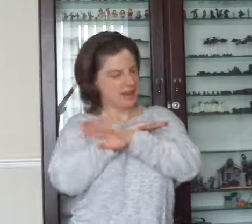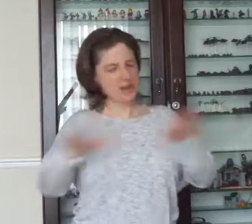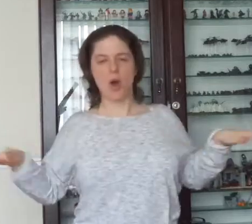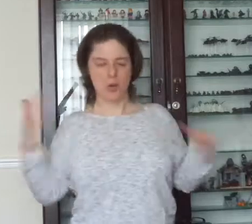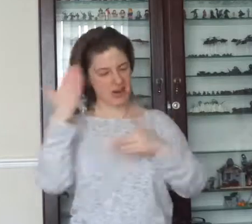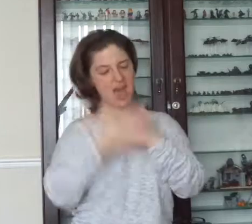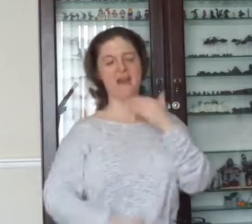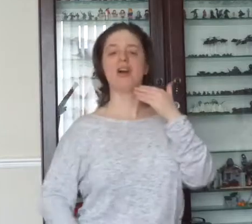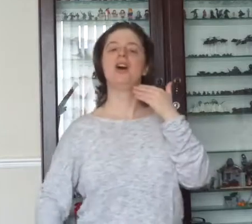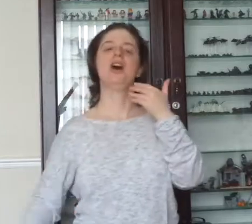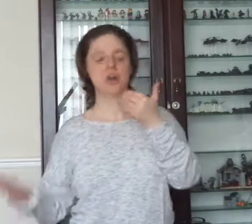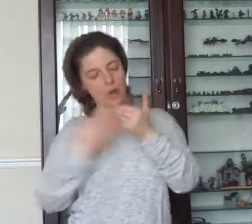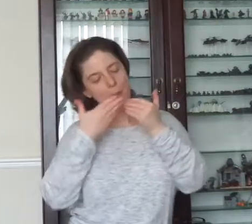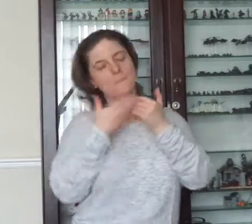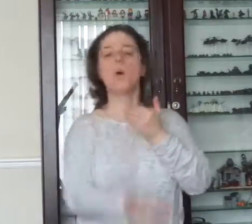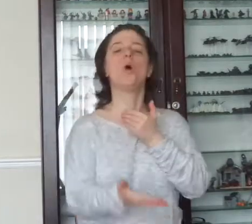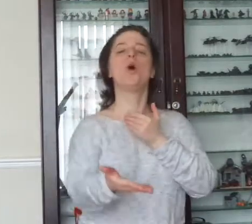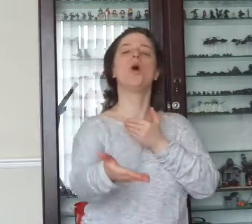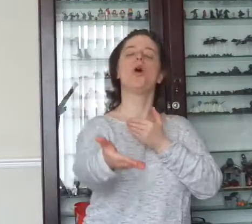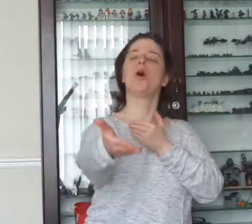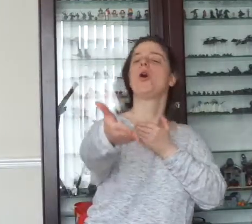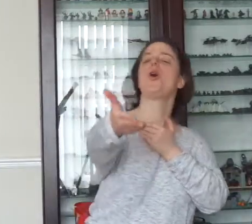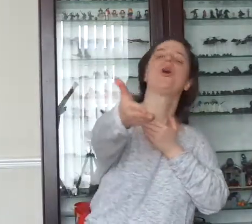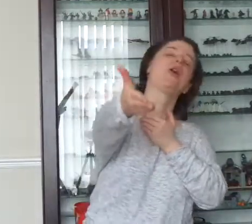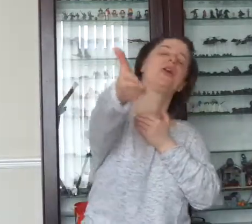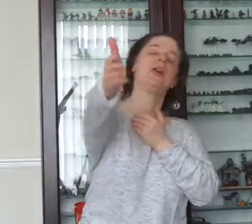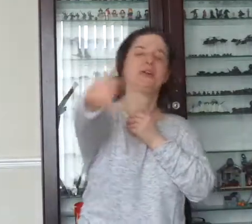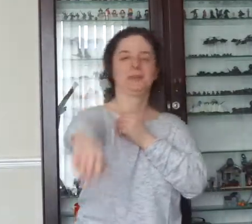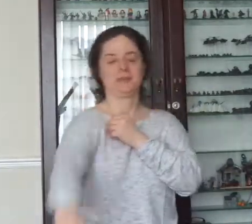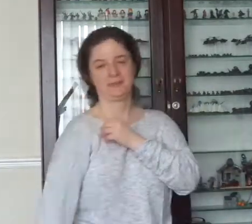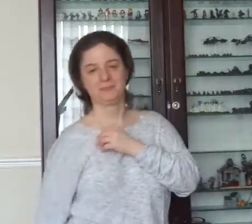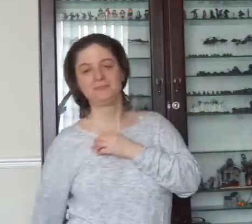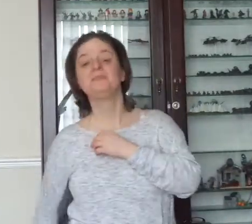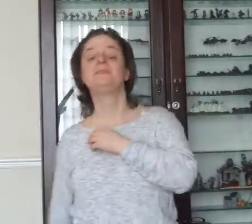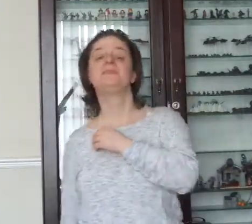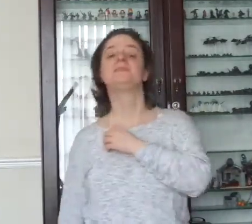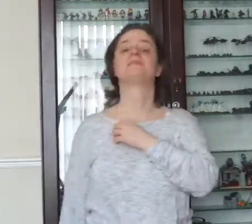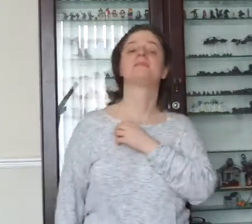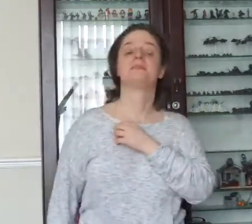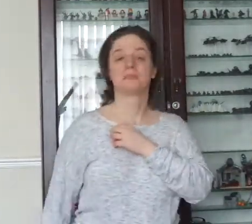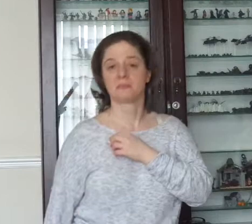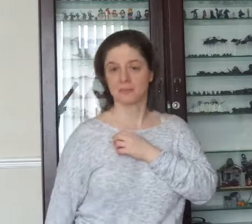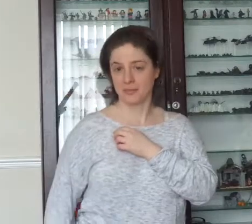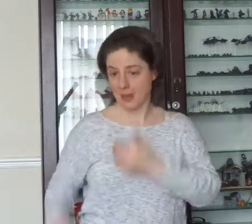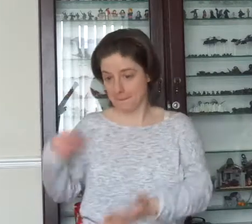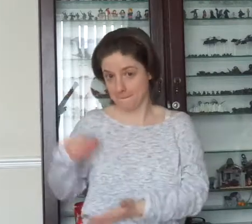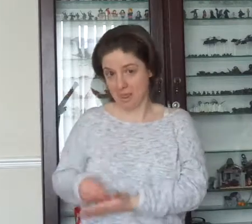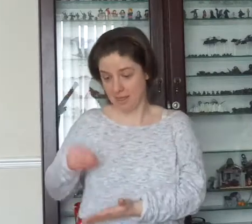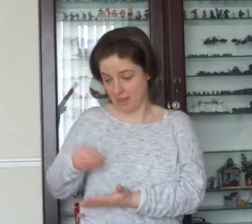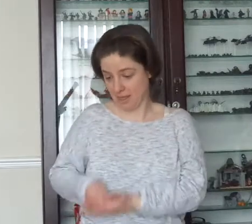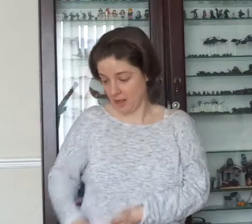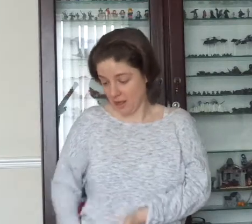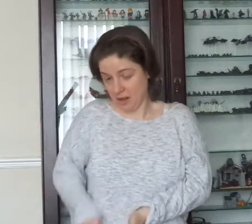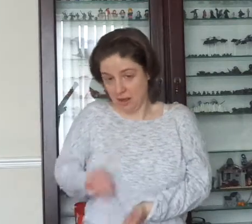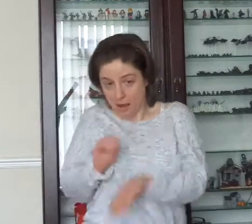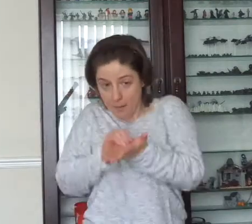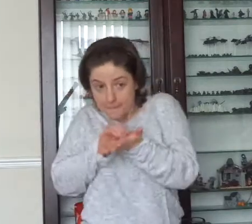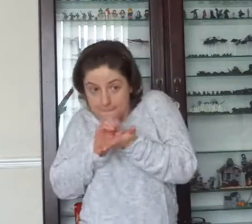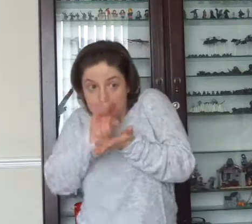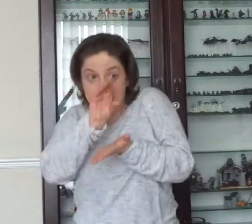no more. I then took from me pocket ten sovereigns bright,